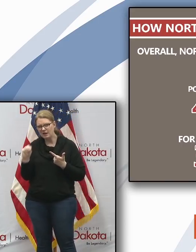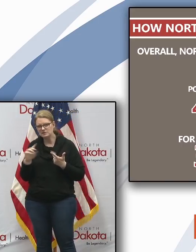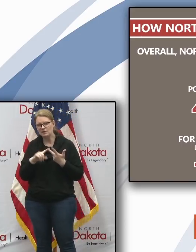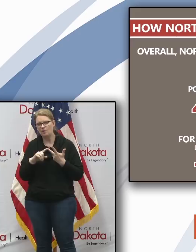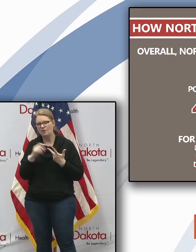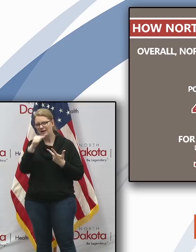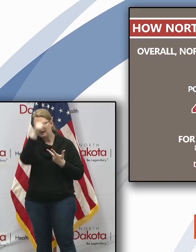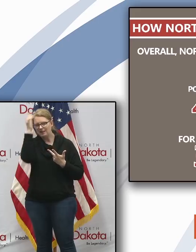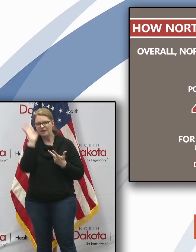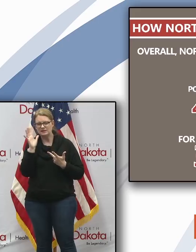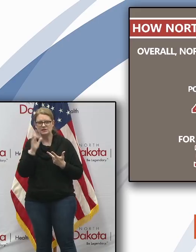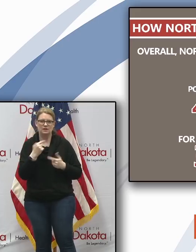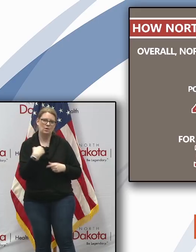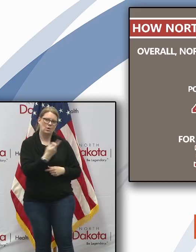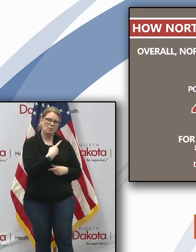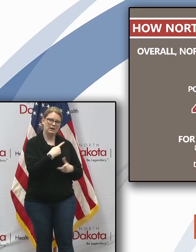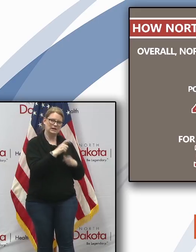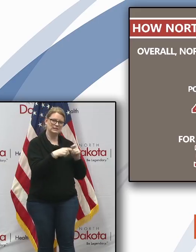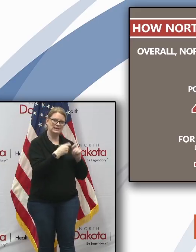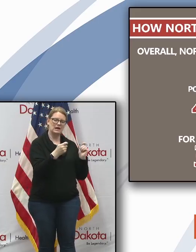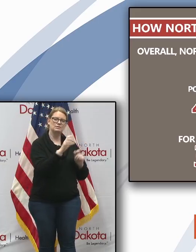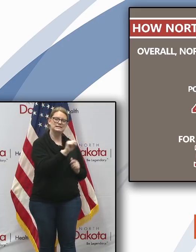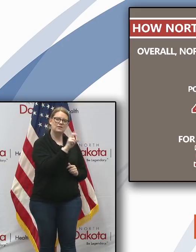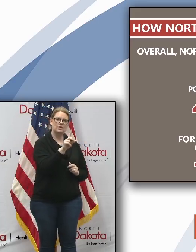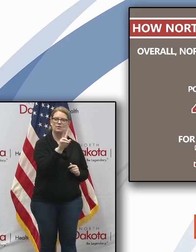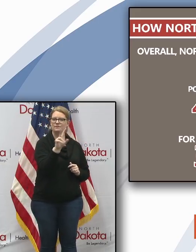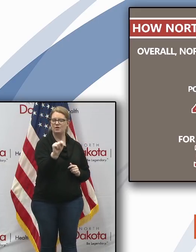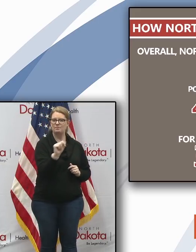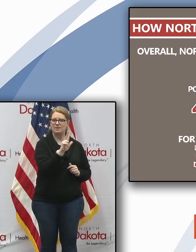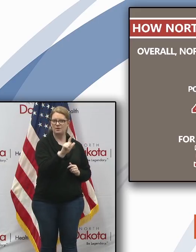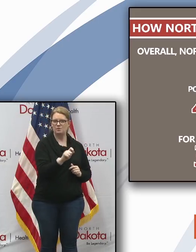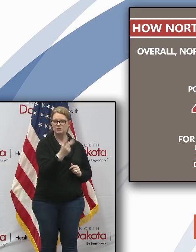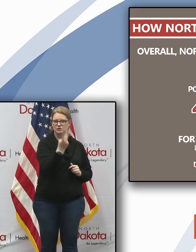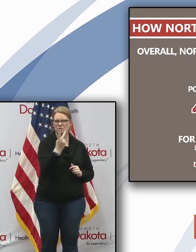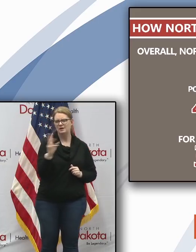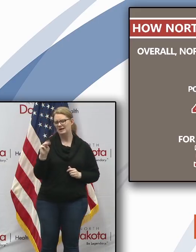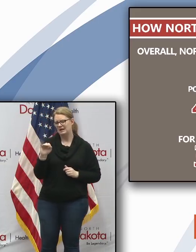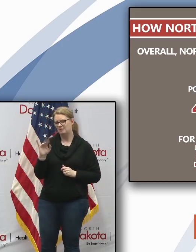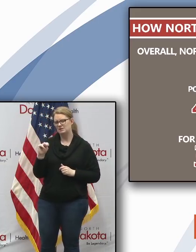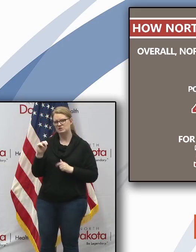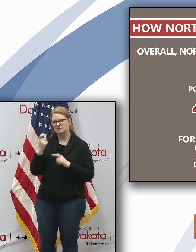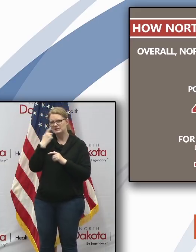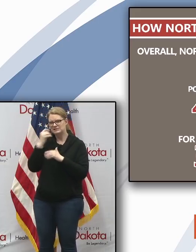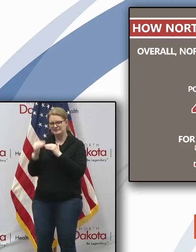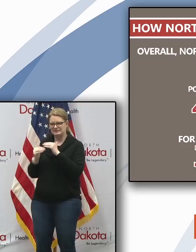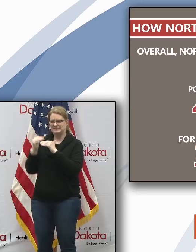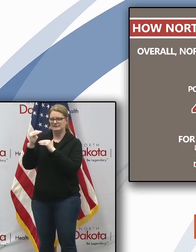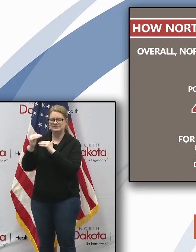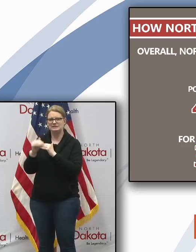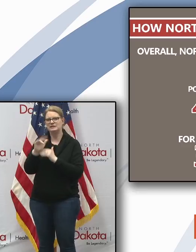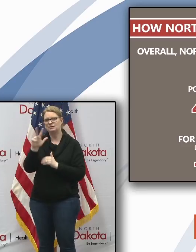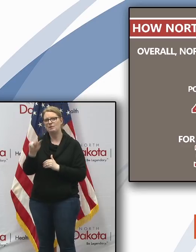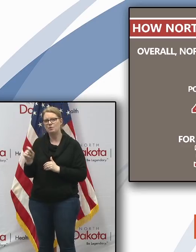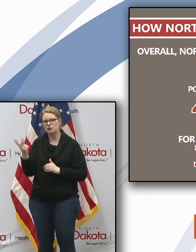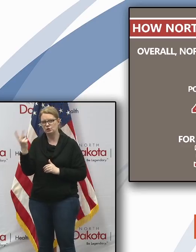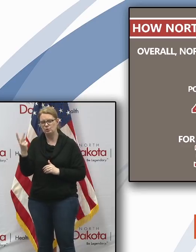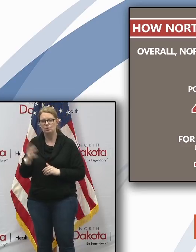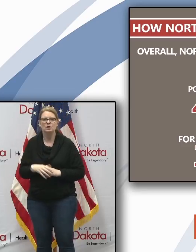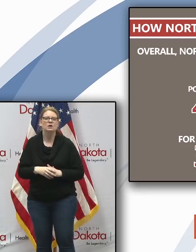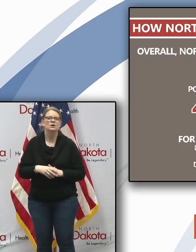we're tied with south dakota and vermont at 3.2 and minnesota's rate slightly higher than us at 3.2